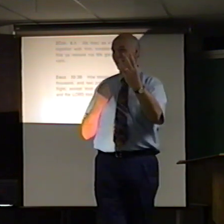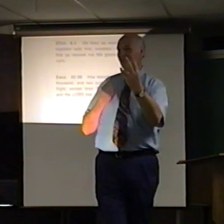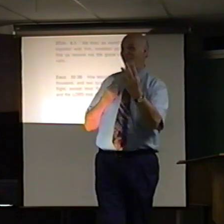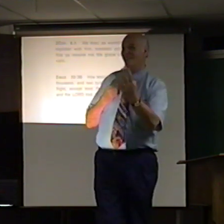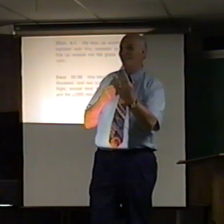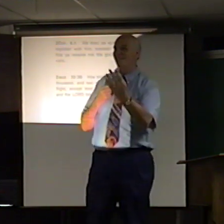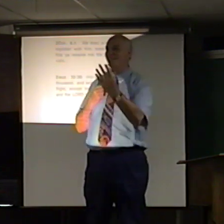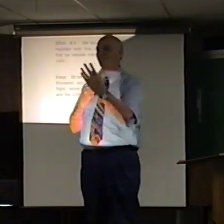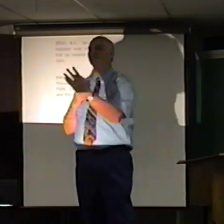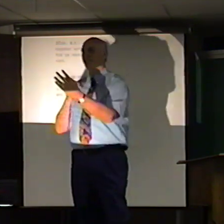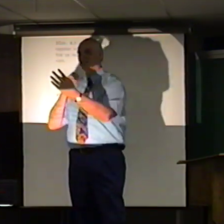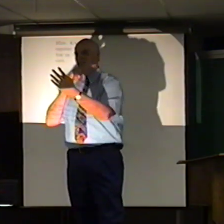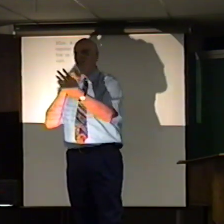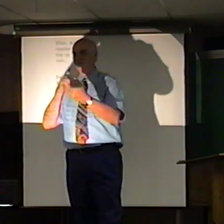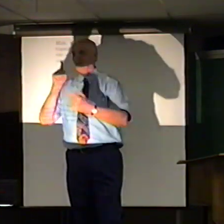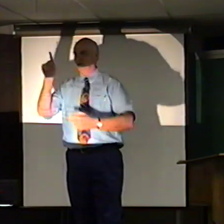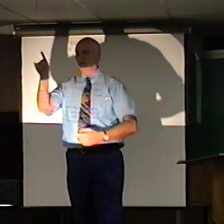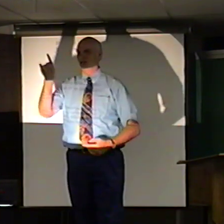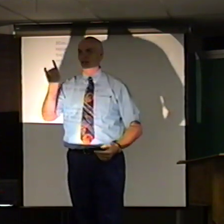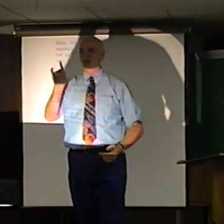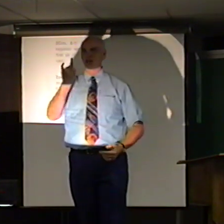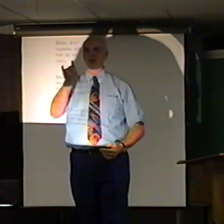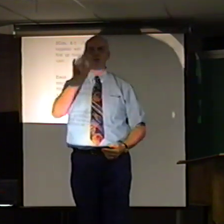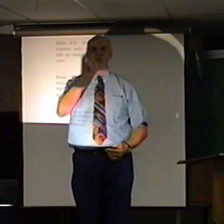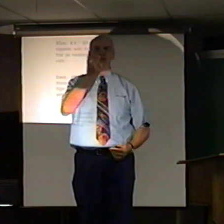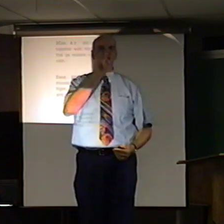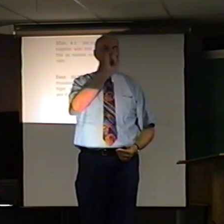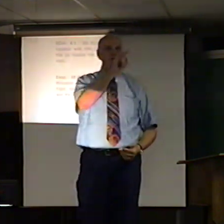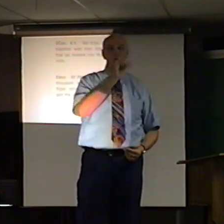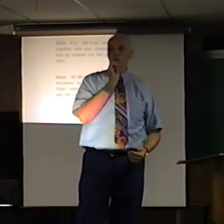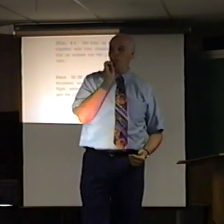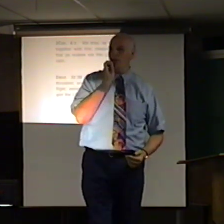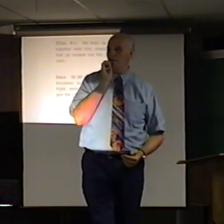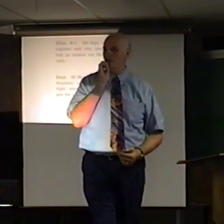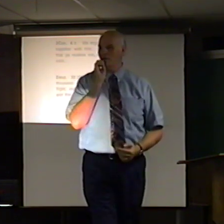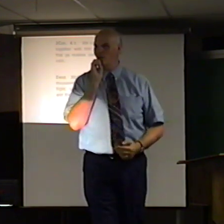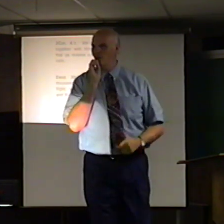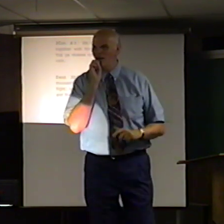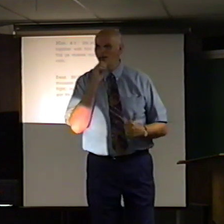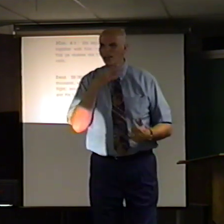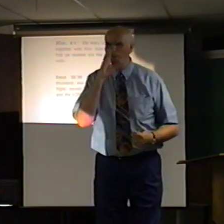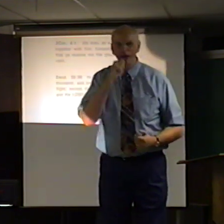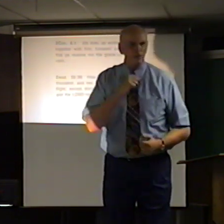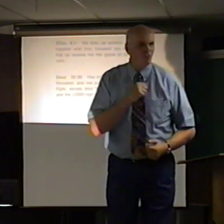Can I touch you? Uh, go ahead. Two, three, four, two. What does that mean?